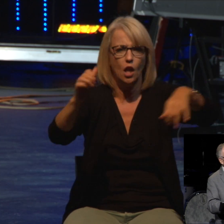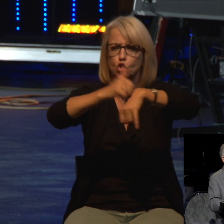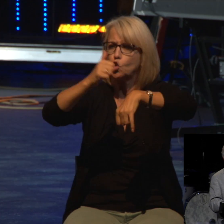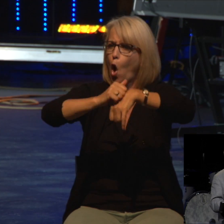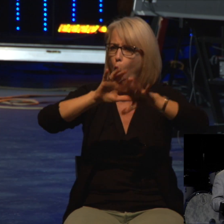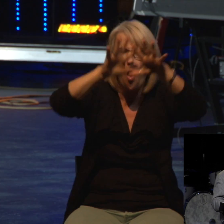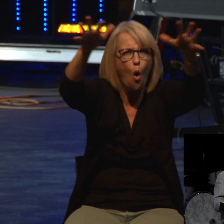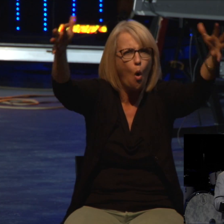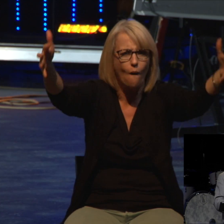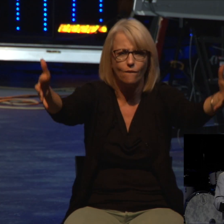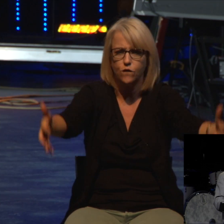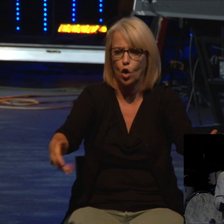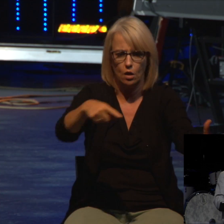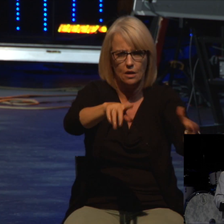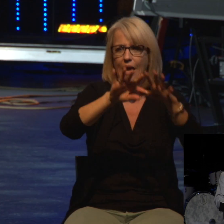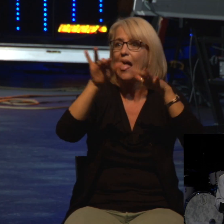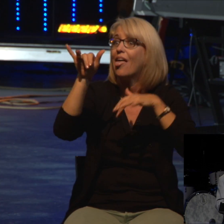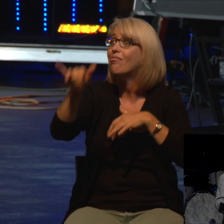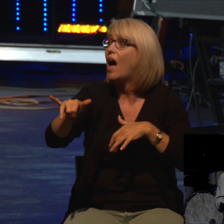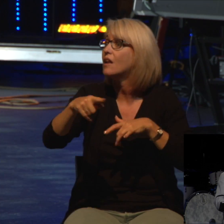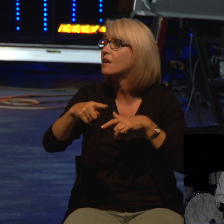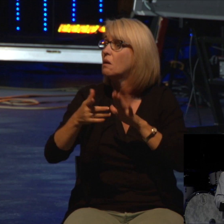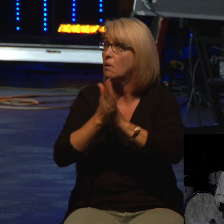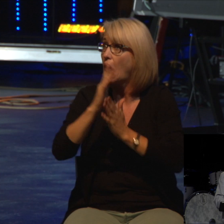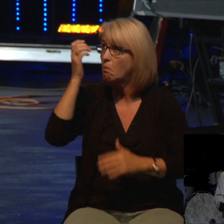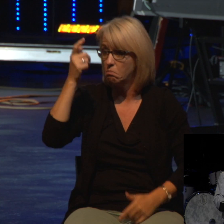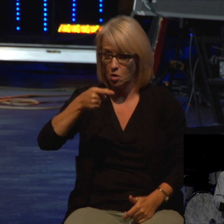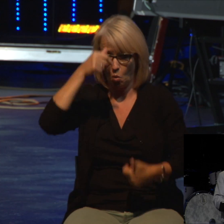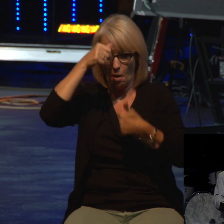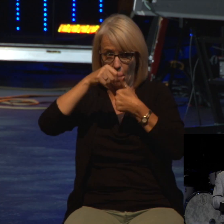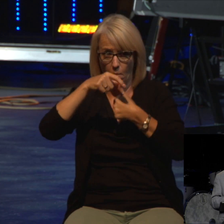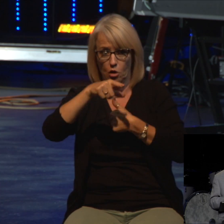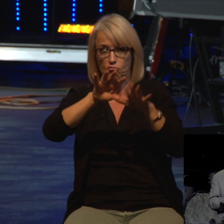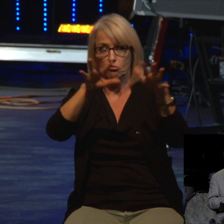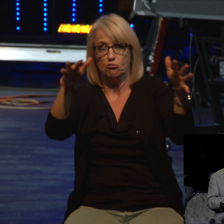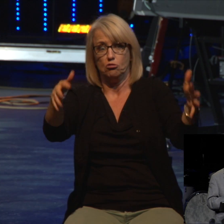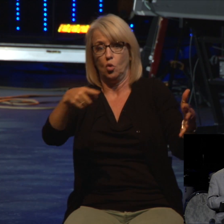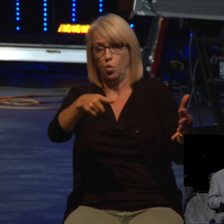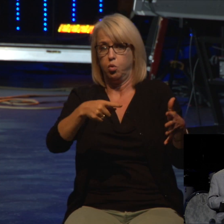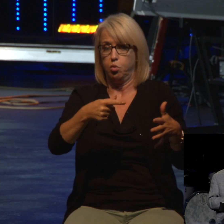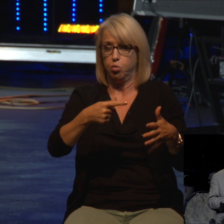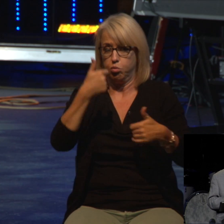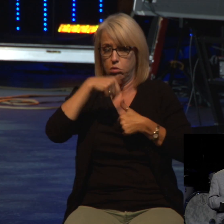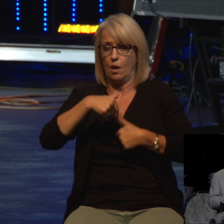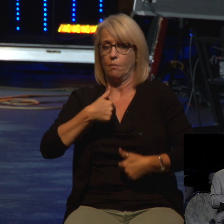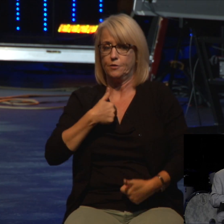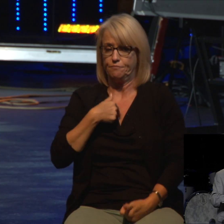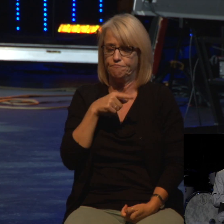a memorial to the seriousness of sin. And we learned three lessons from it. Number one,